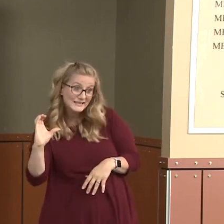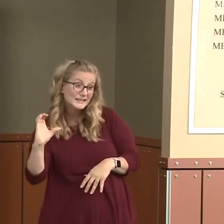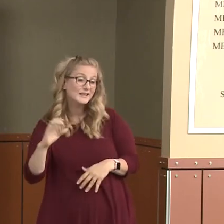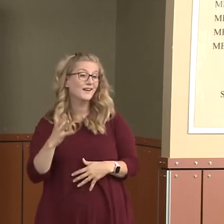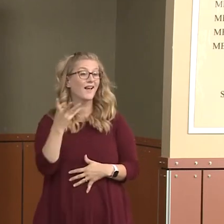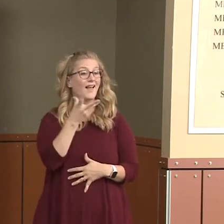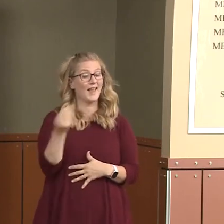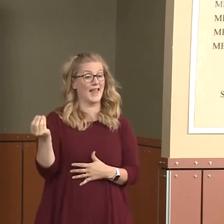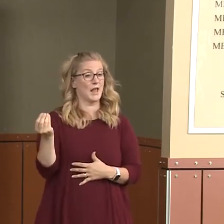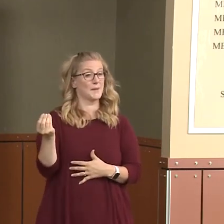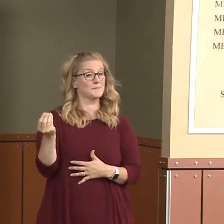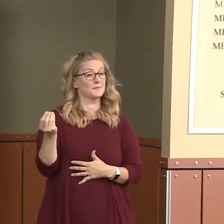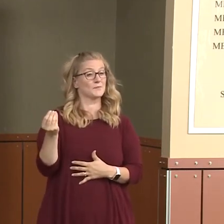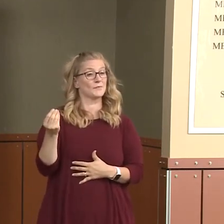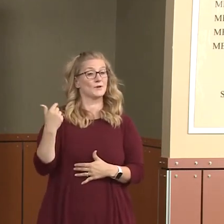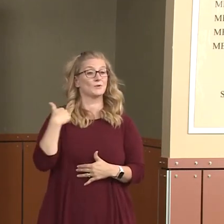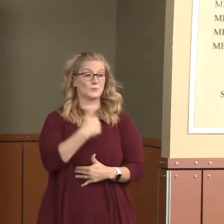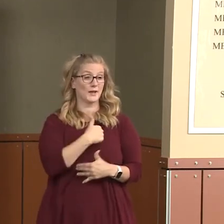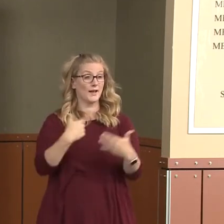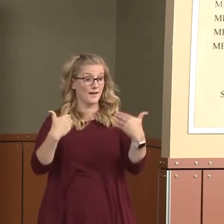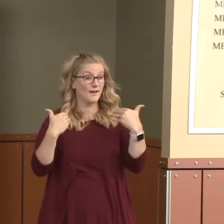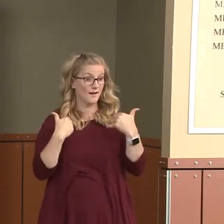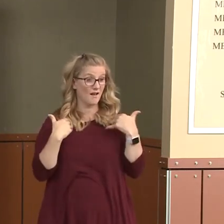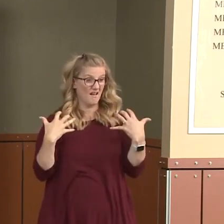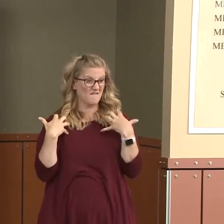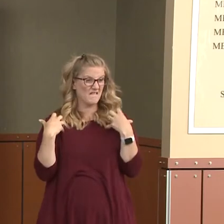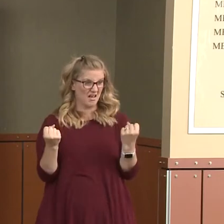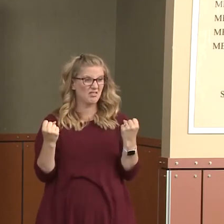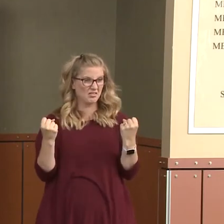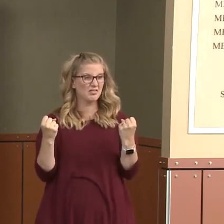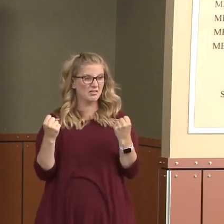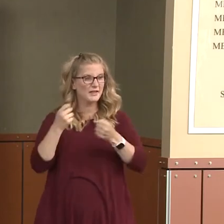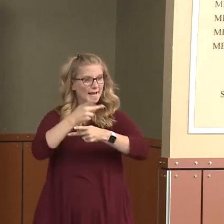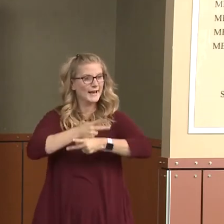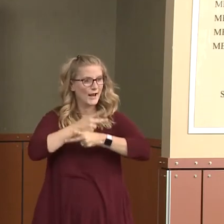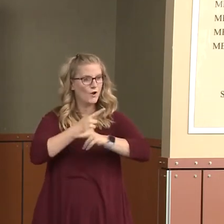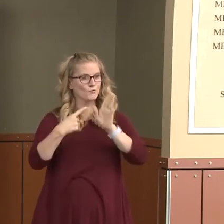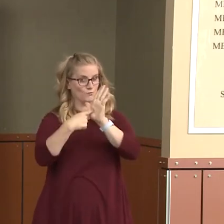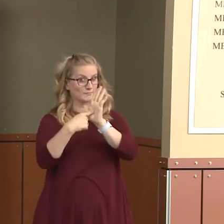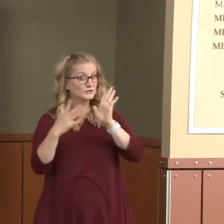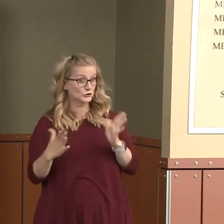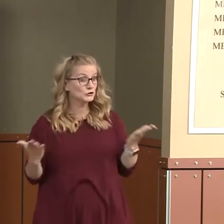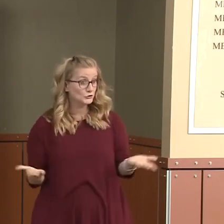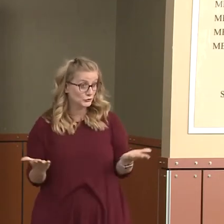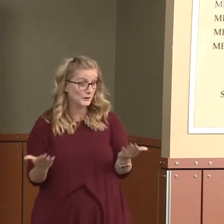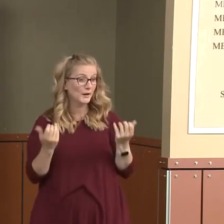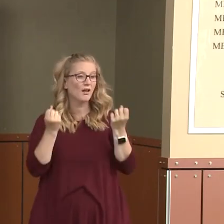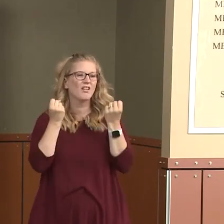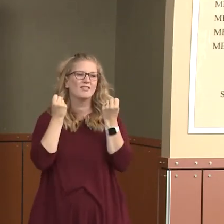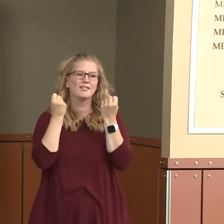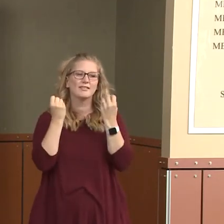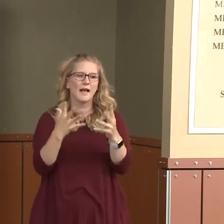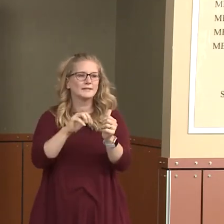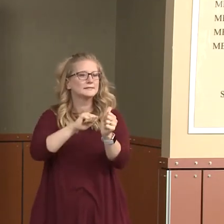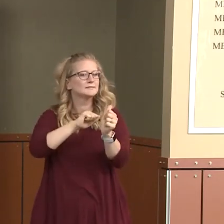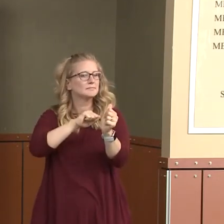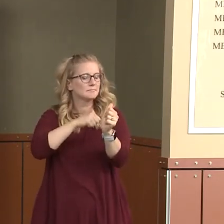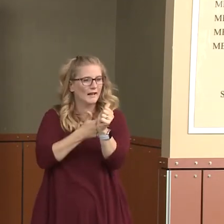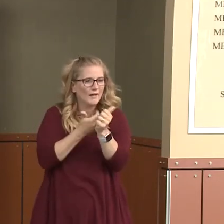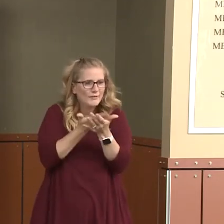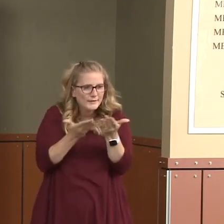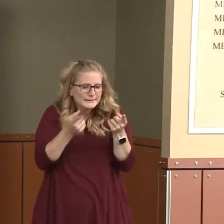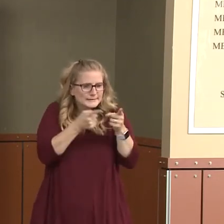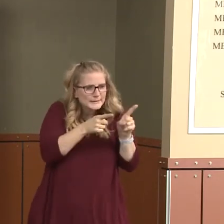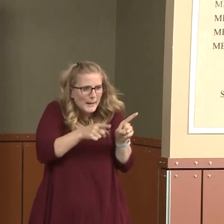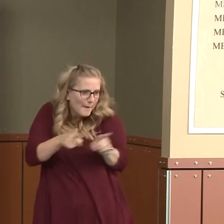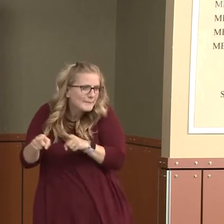there's a great deal of partnership and collaboration happening in our communities, a lot of behind-the-scenes work going on. You're going to hear all about